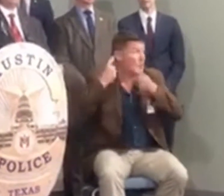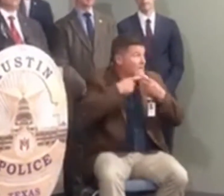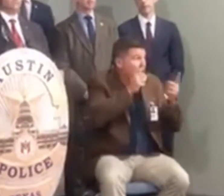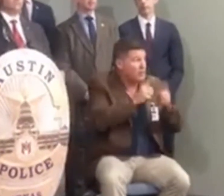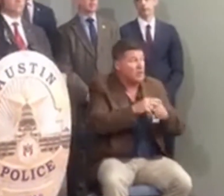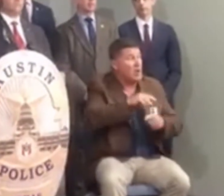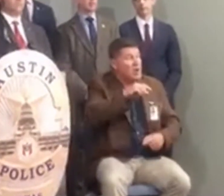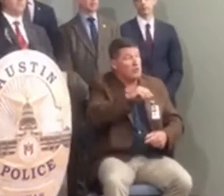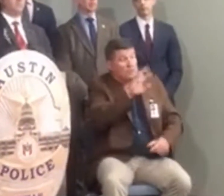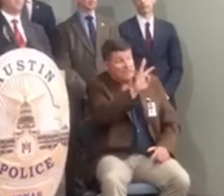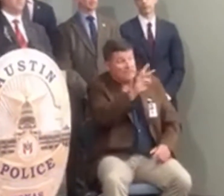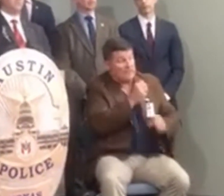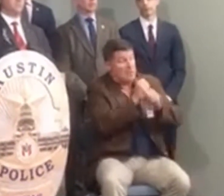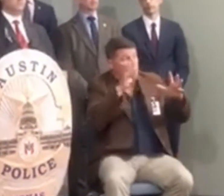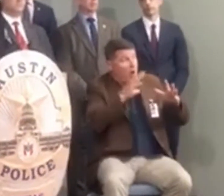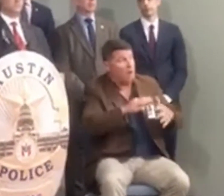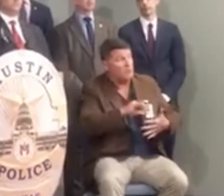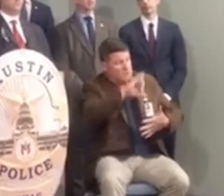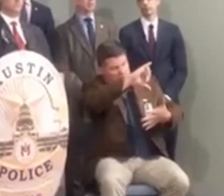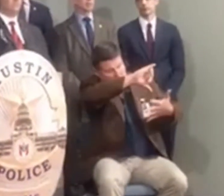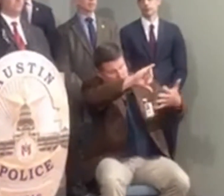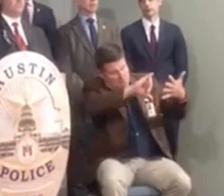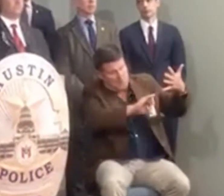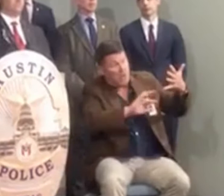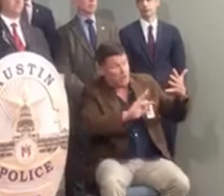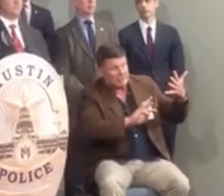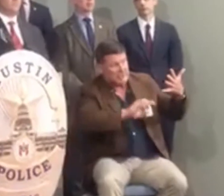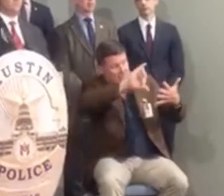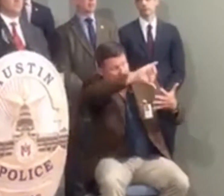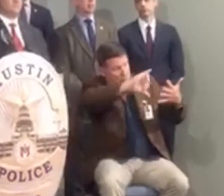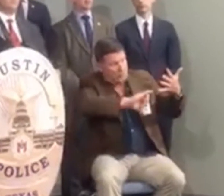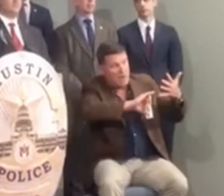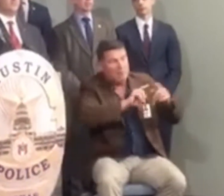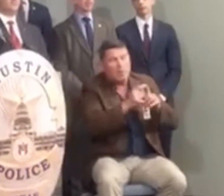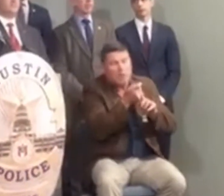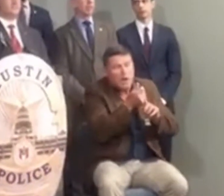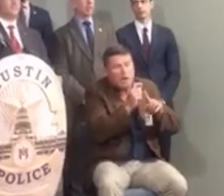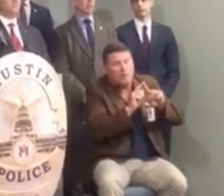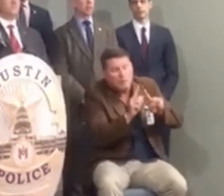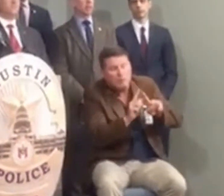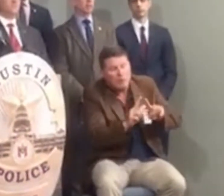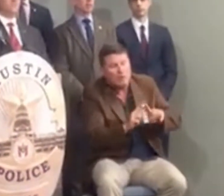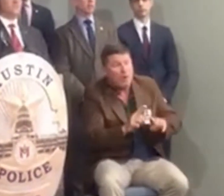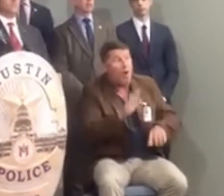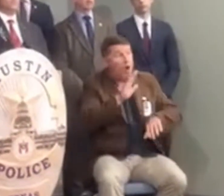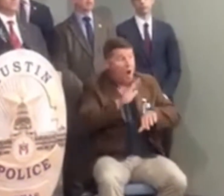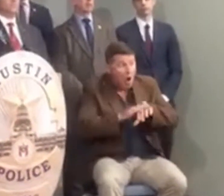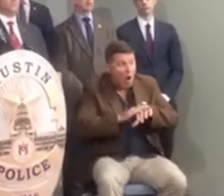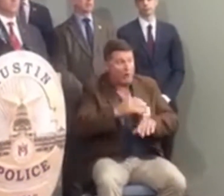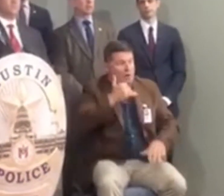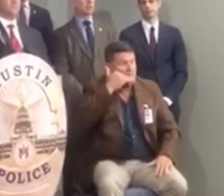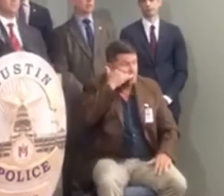as far as specific components but there were also differences between them and on this recording he identified what those differences were.